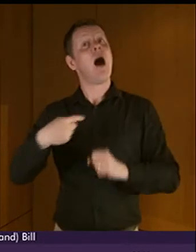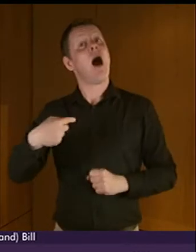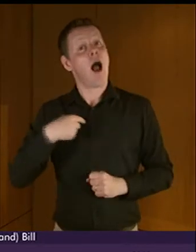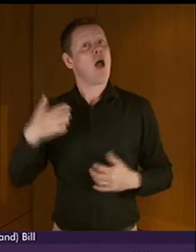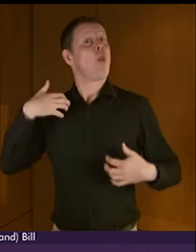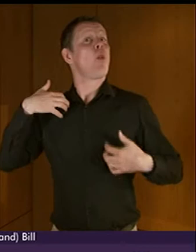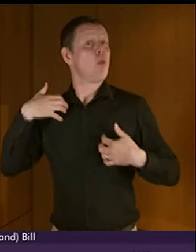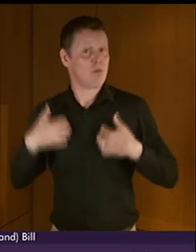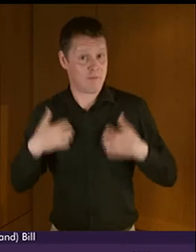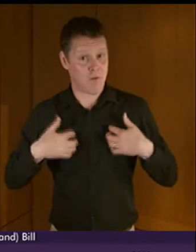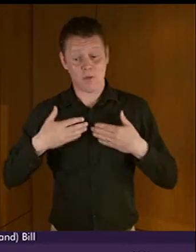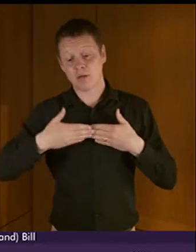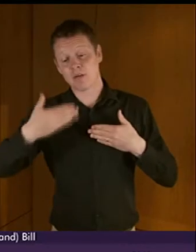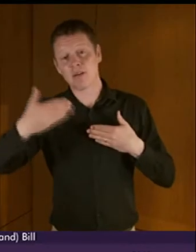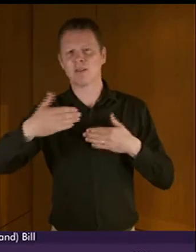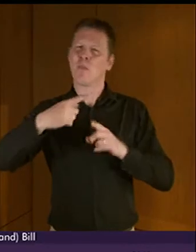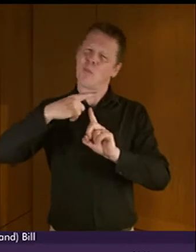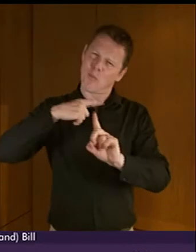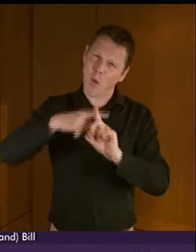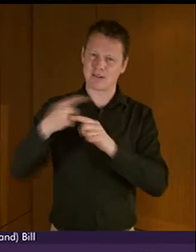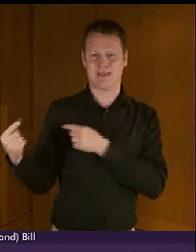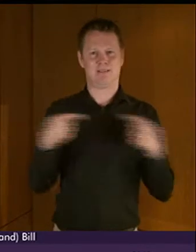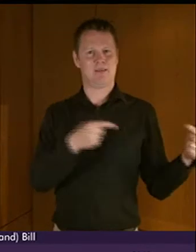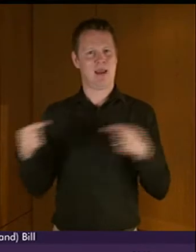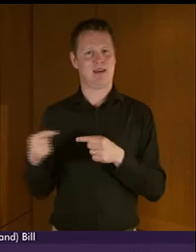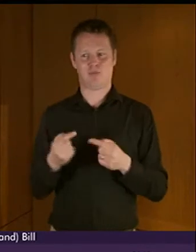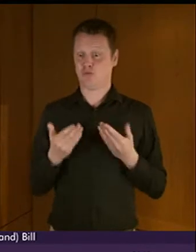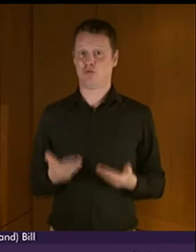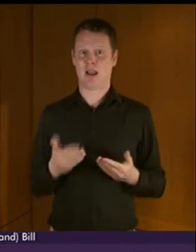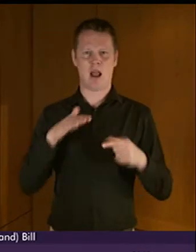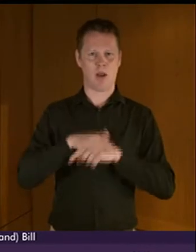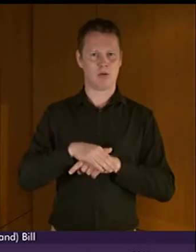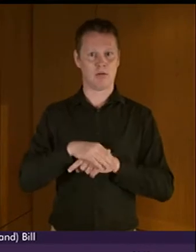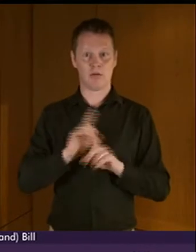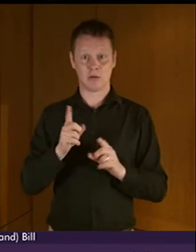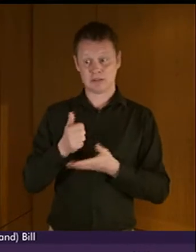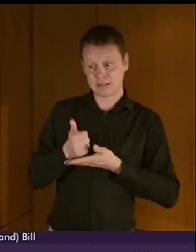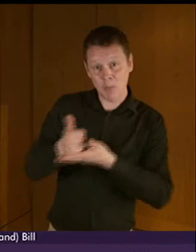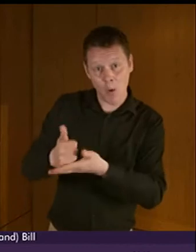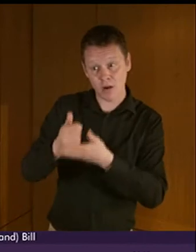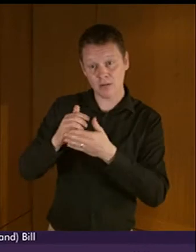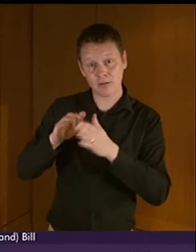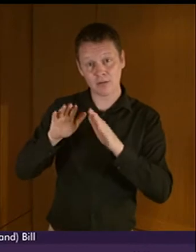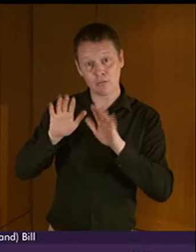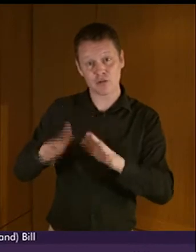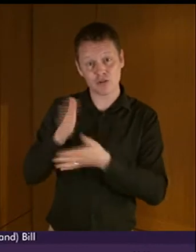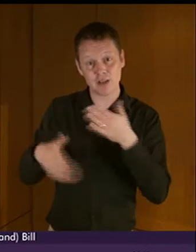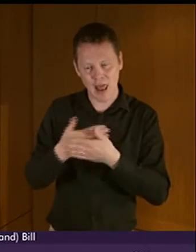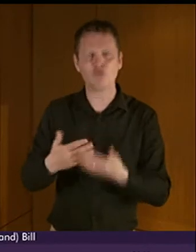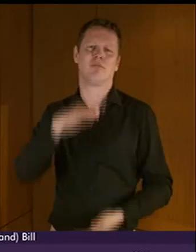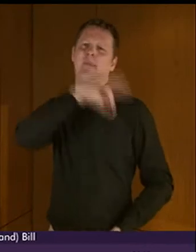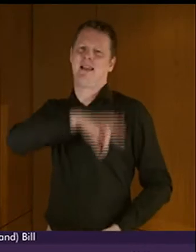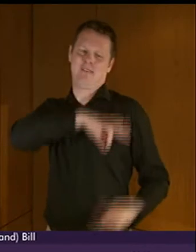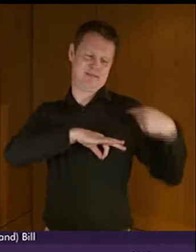to what I hope will be a positive debate today about the benefits of supporting British Sign Language and the benefits